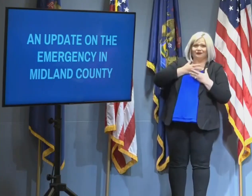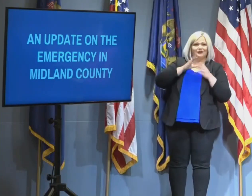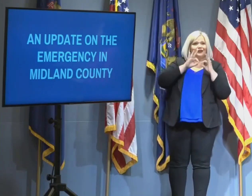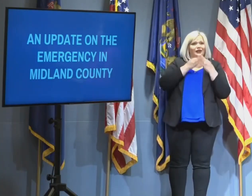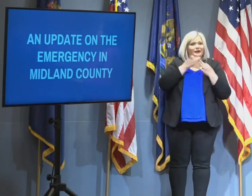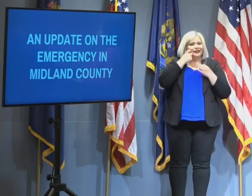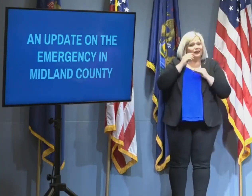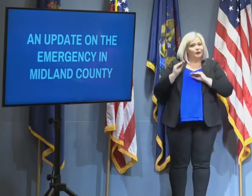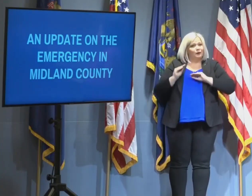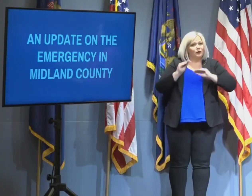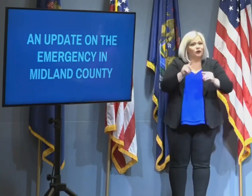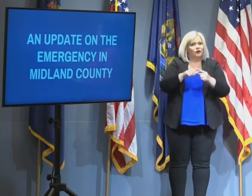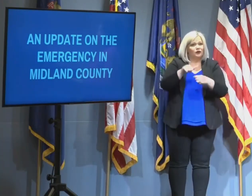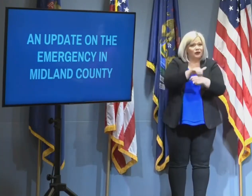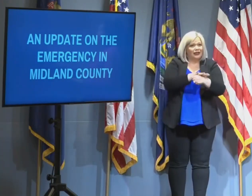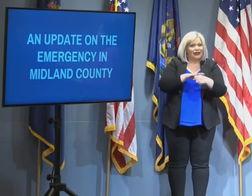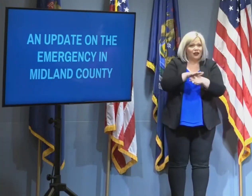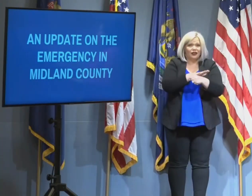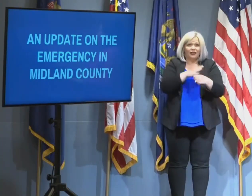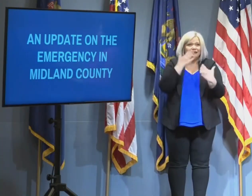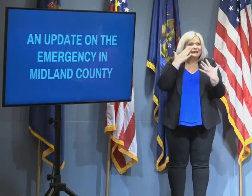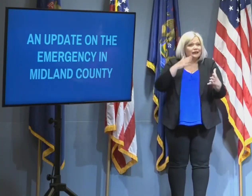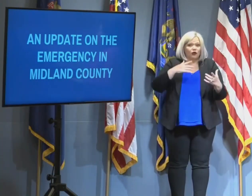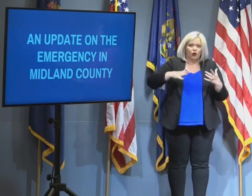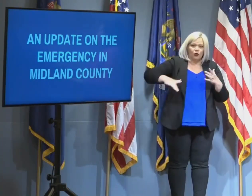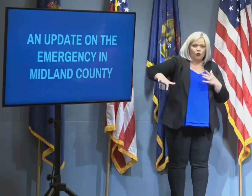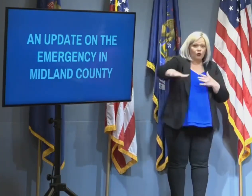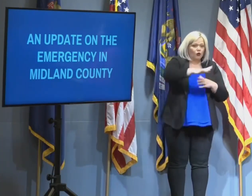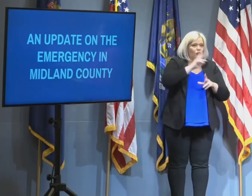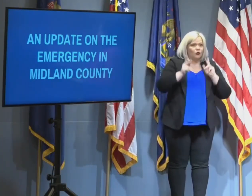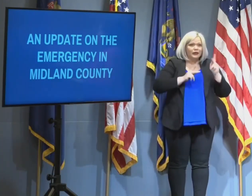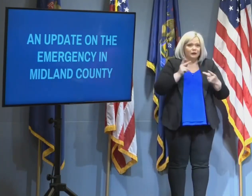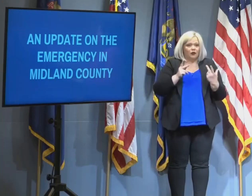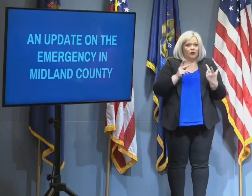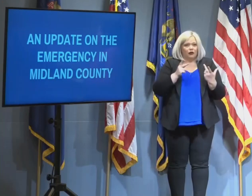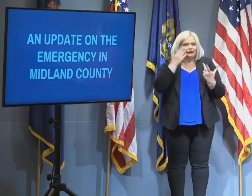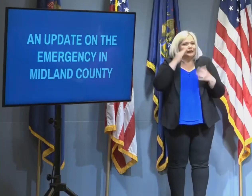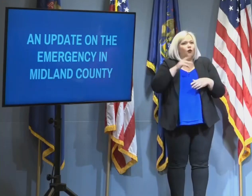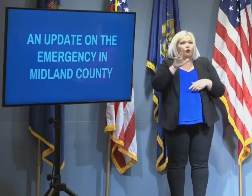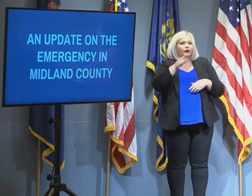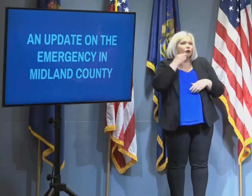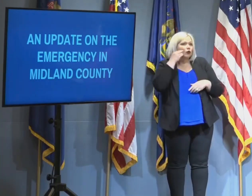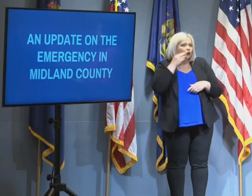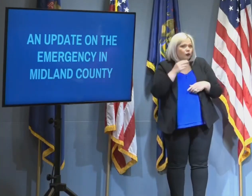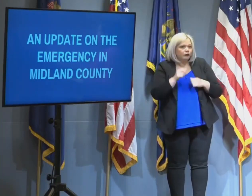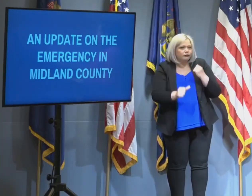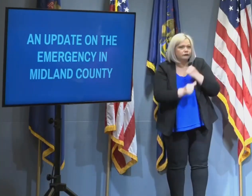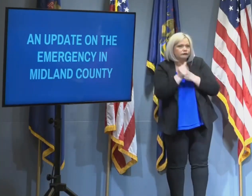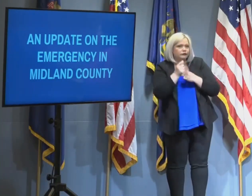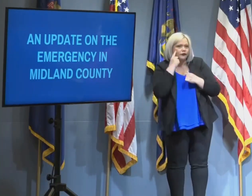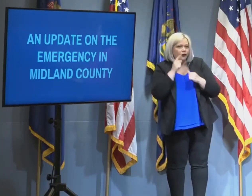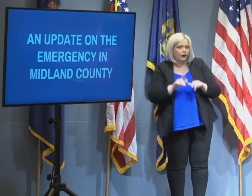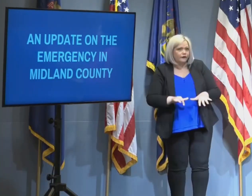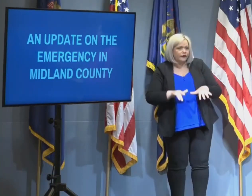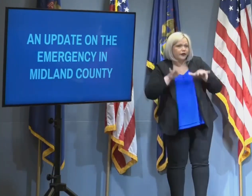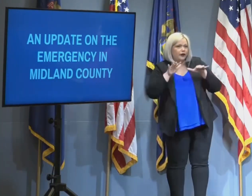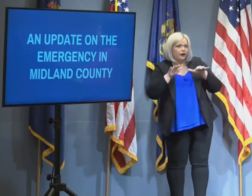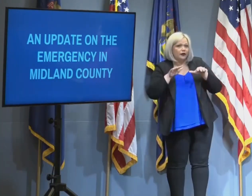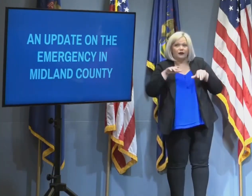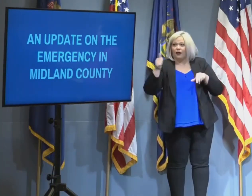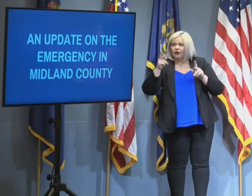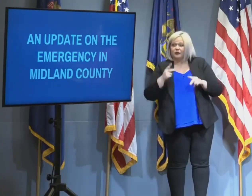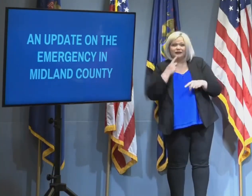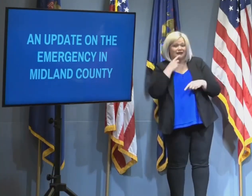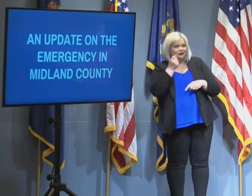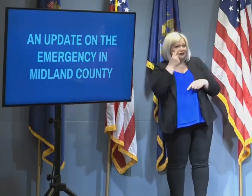recently moved into the area and didn't know people around. Their home was in the flood zone, and another person said, that I